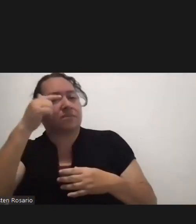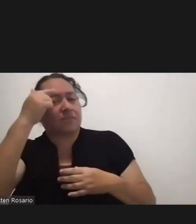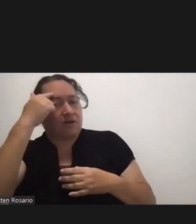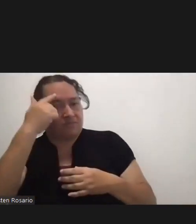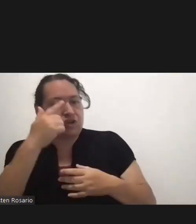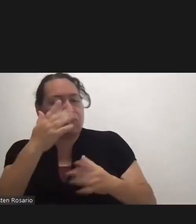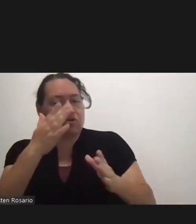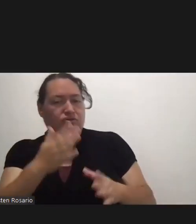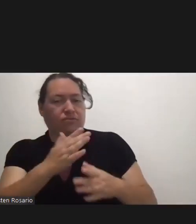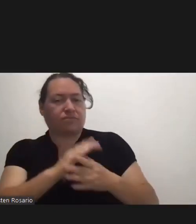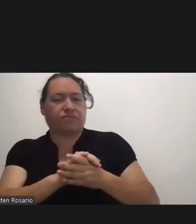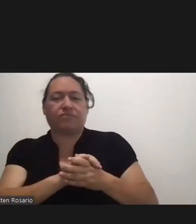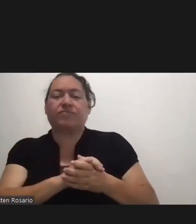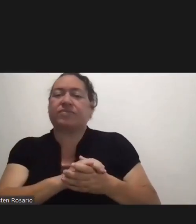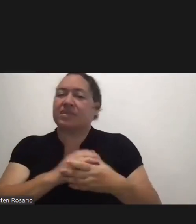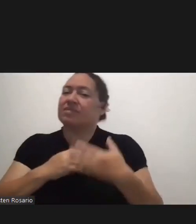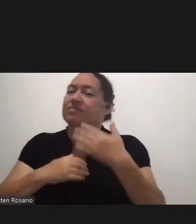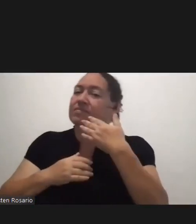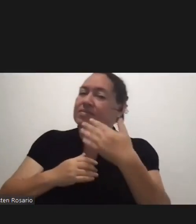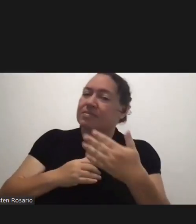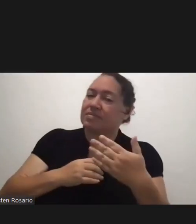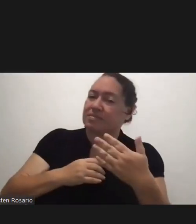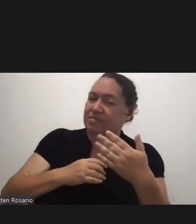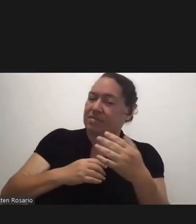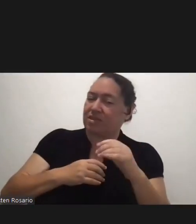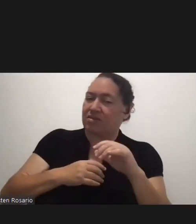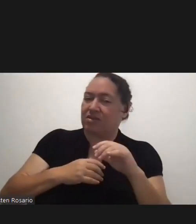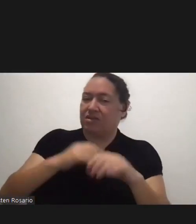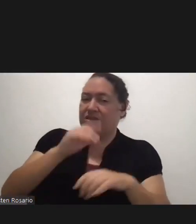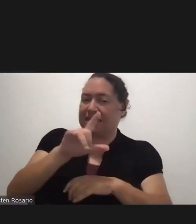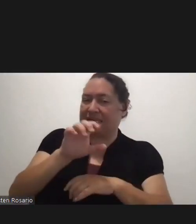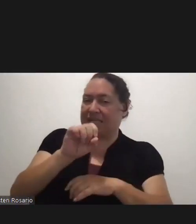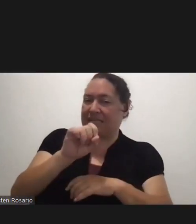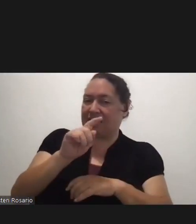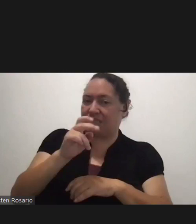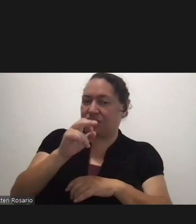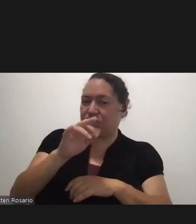Thank You Nestor Jerry Partito Pacific News Center